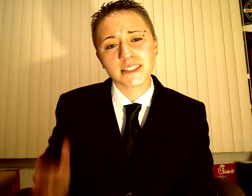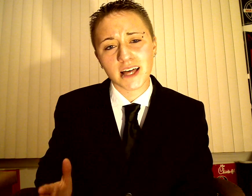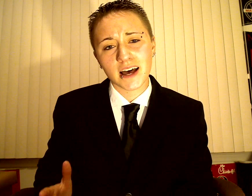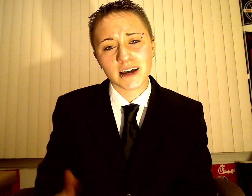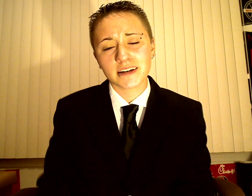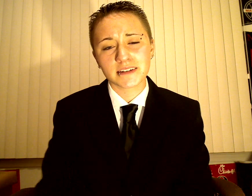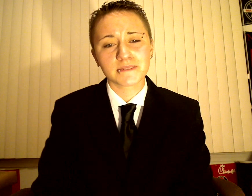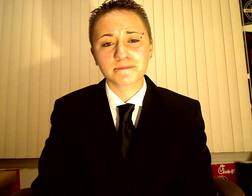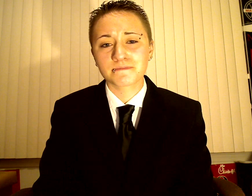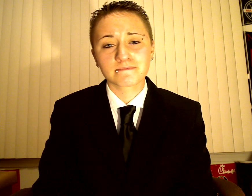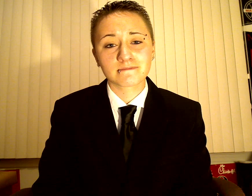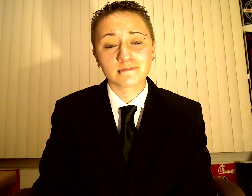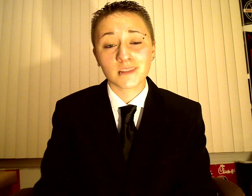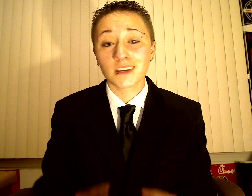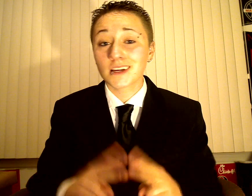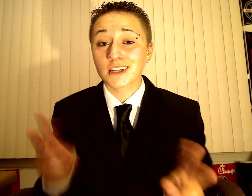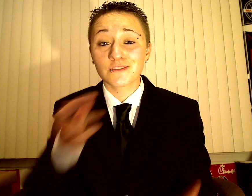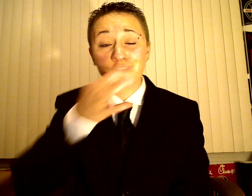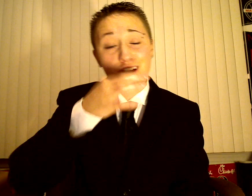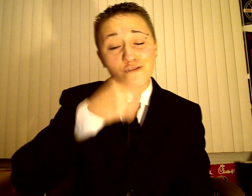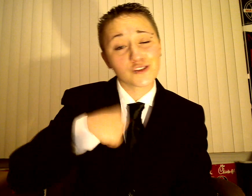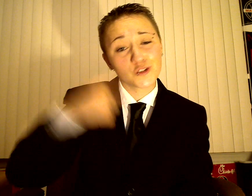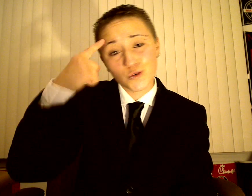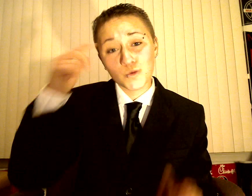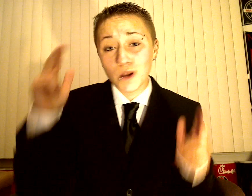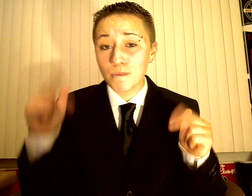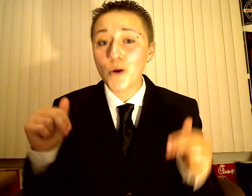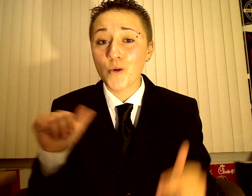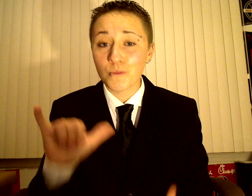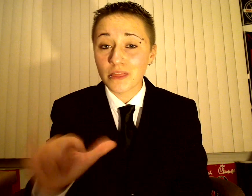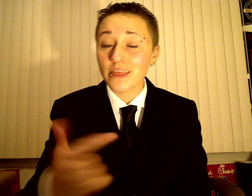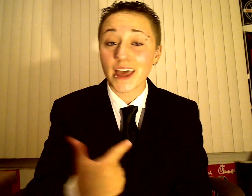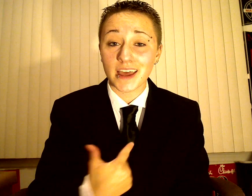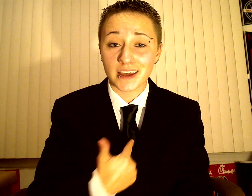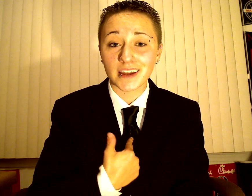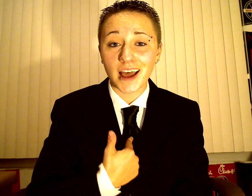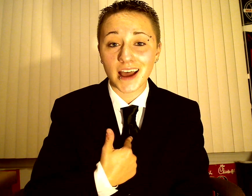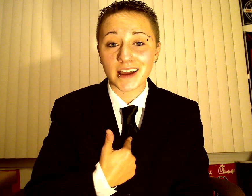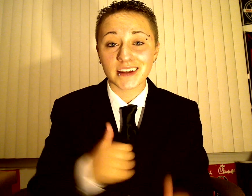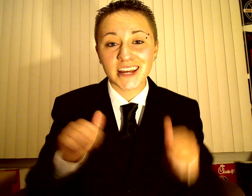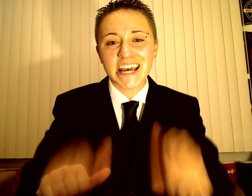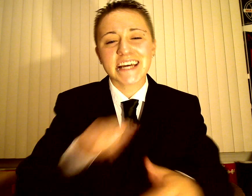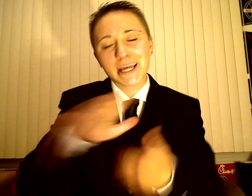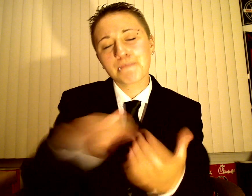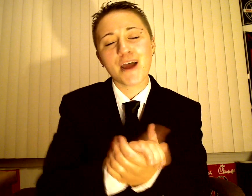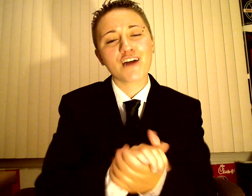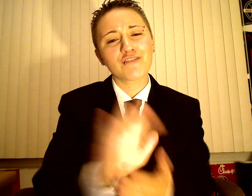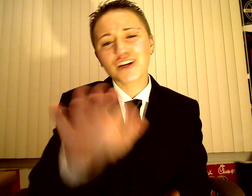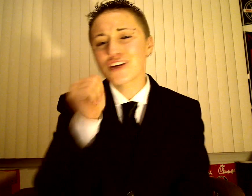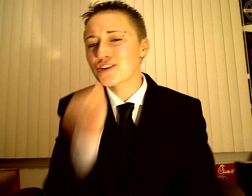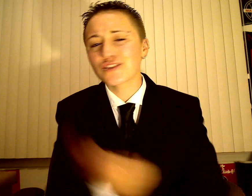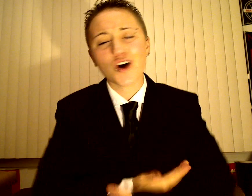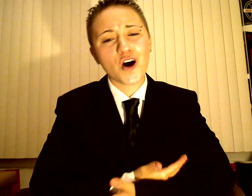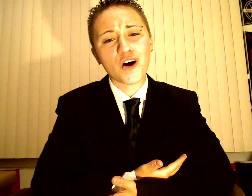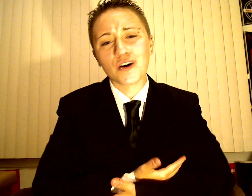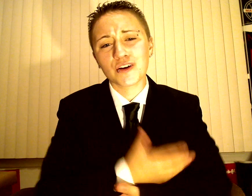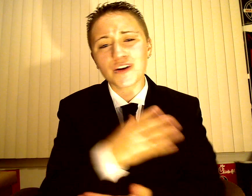side Cause very soon I'm hoping that I could marry your daughter